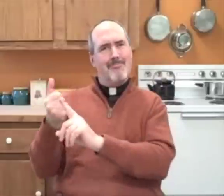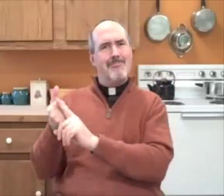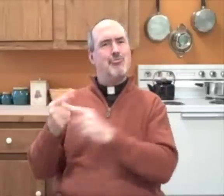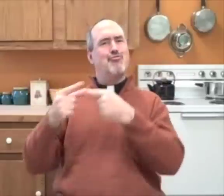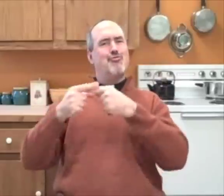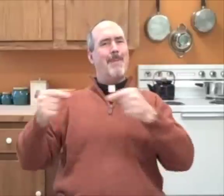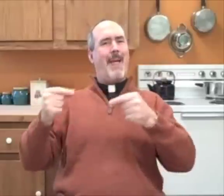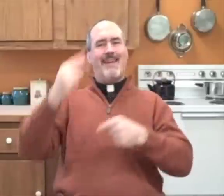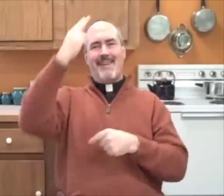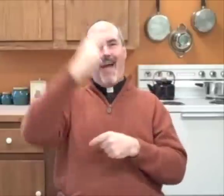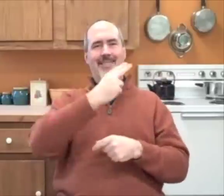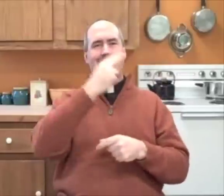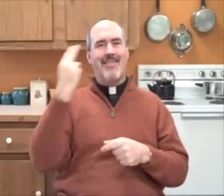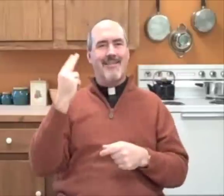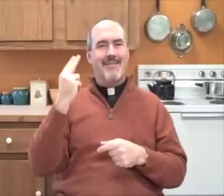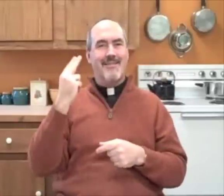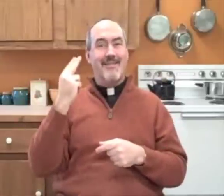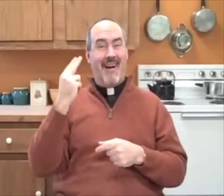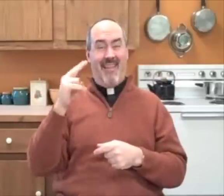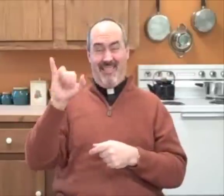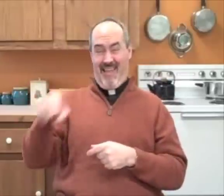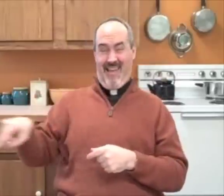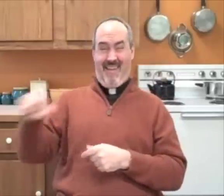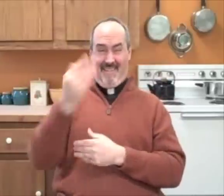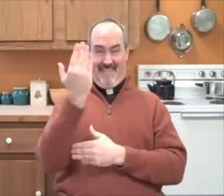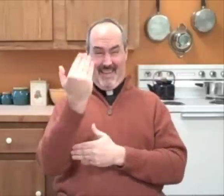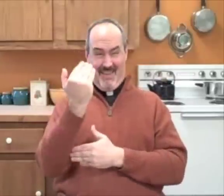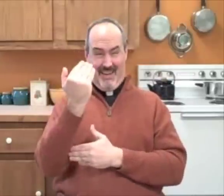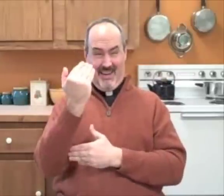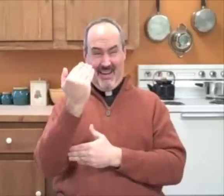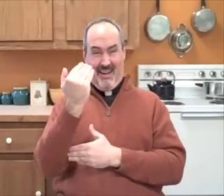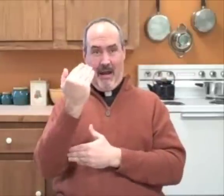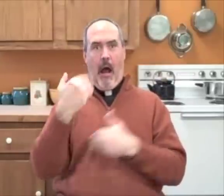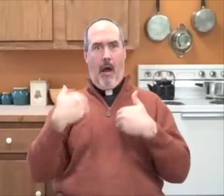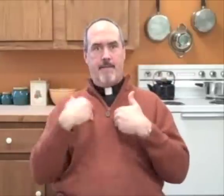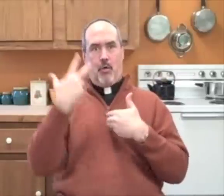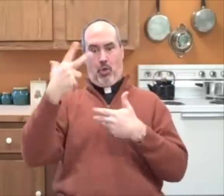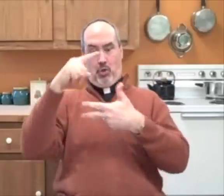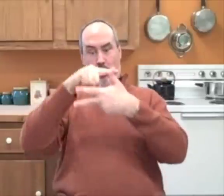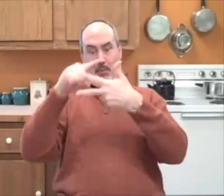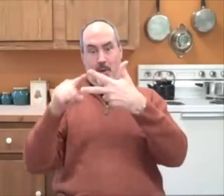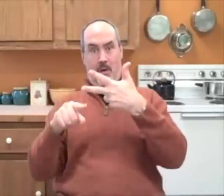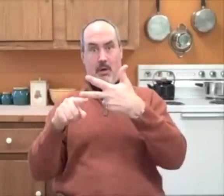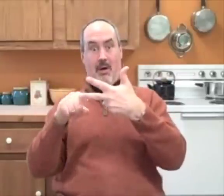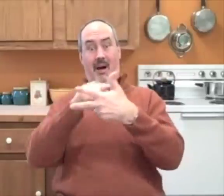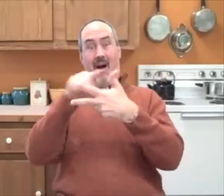Japanese Catholics. And out of those 15, there were three younger people.